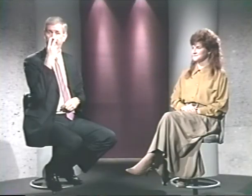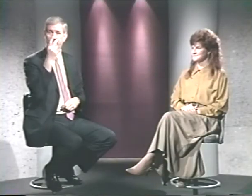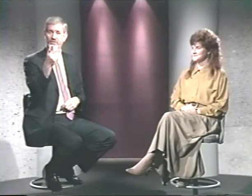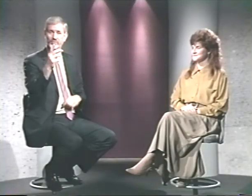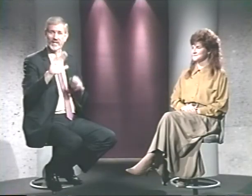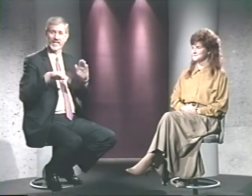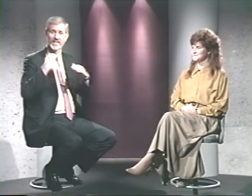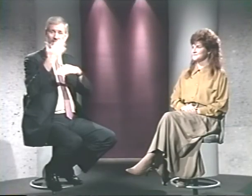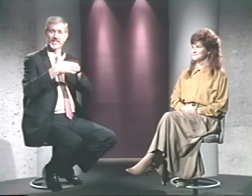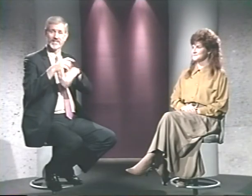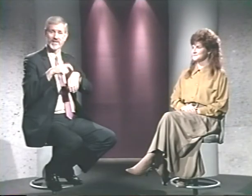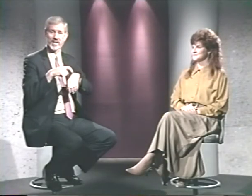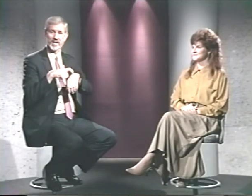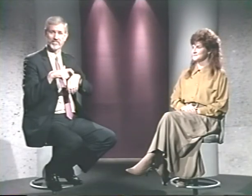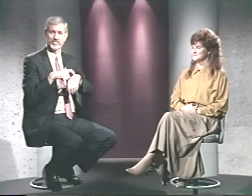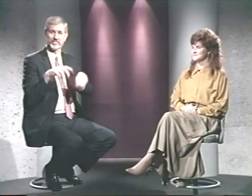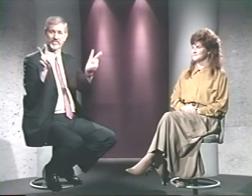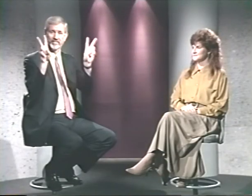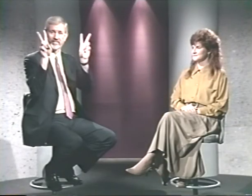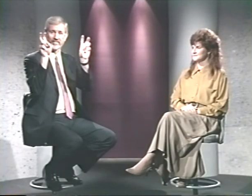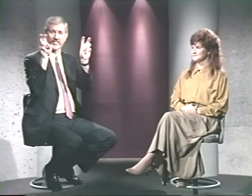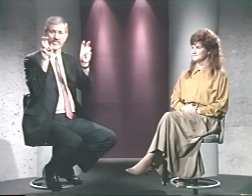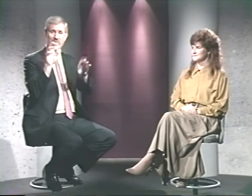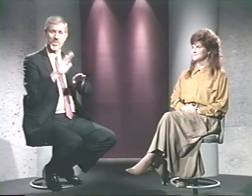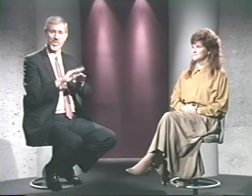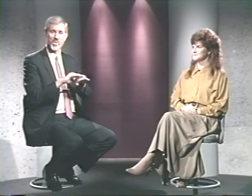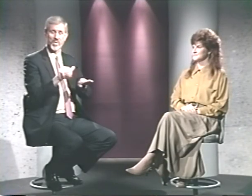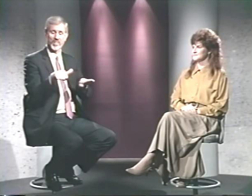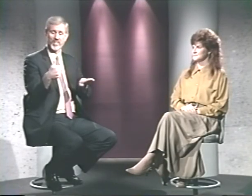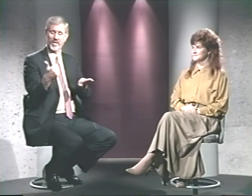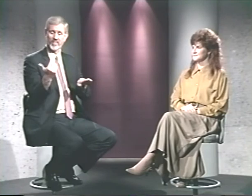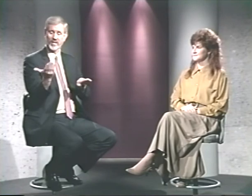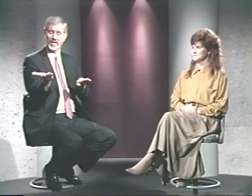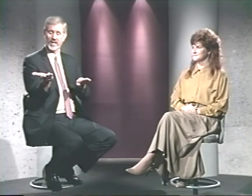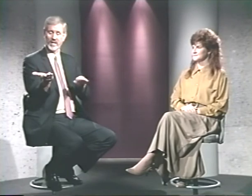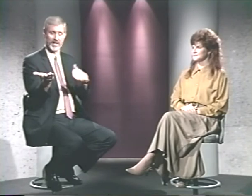See you next time for On the Other Hand.